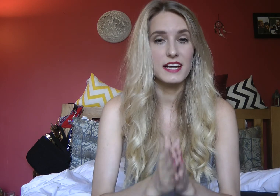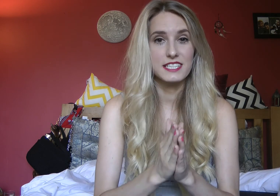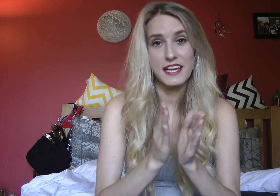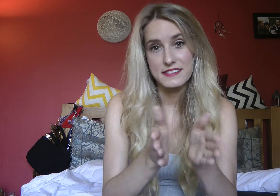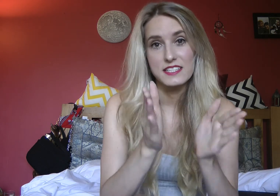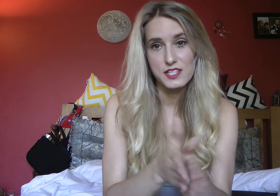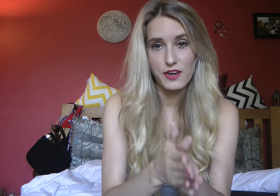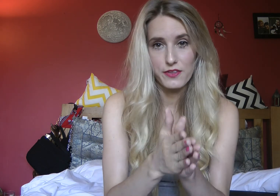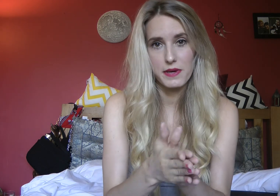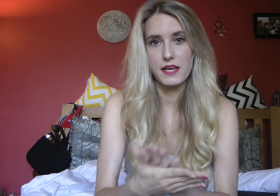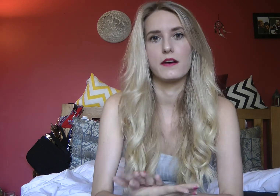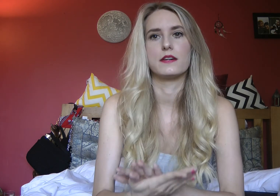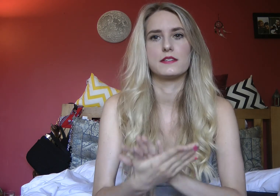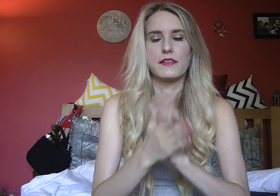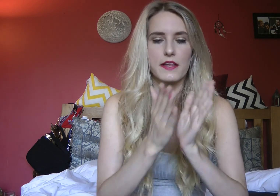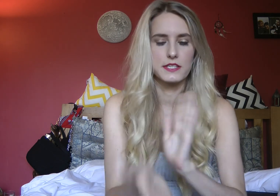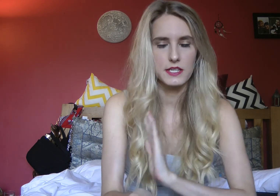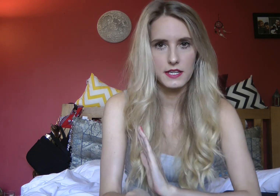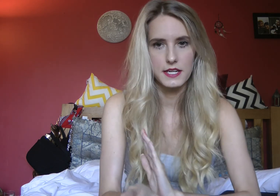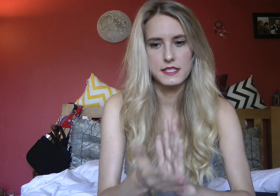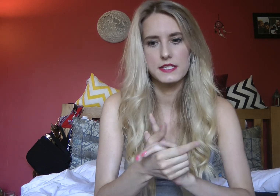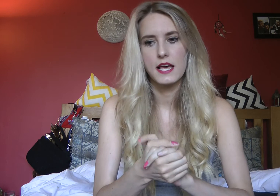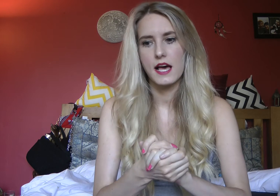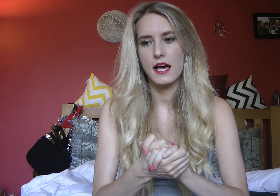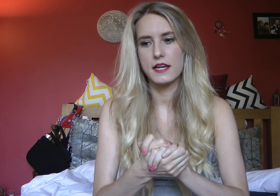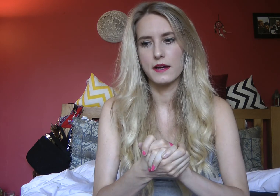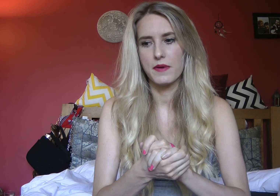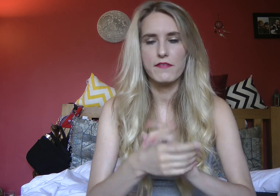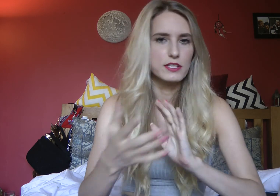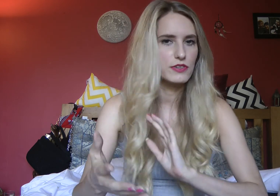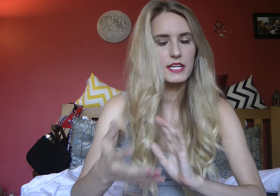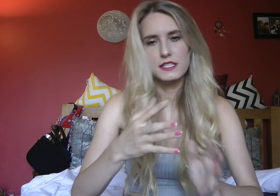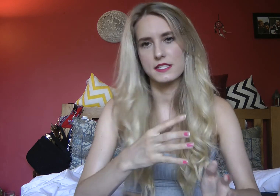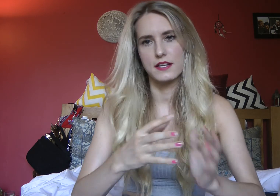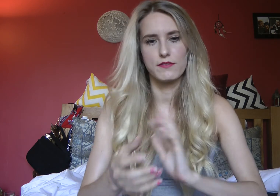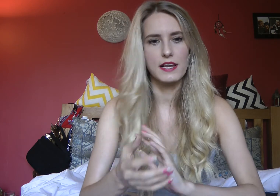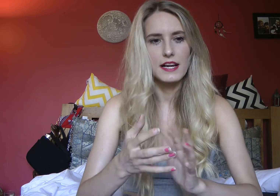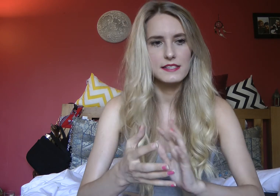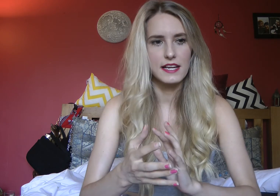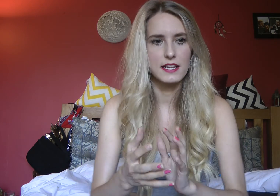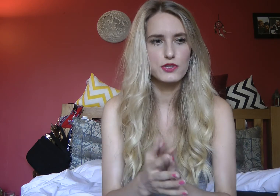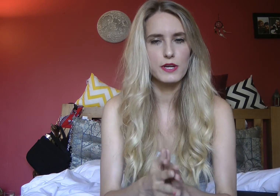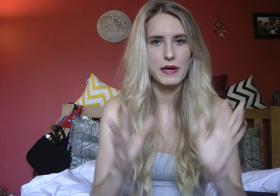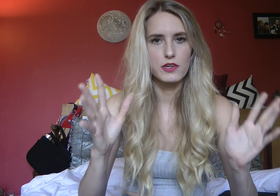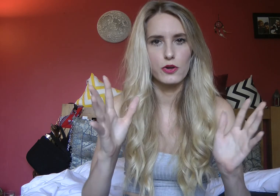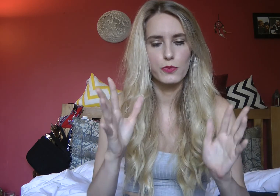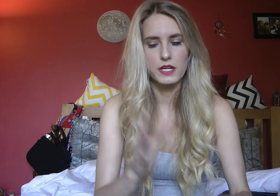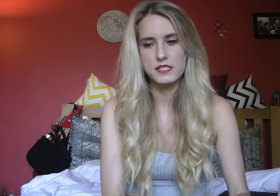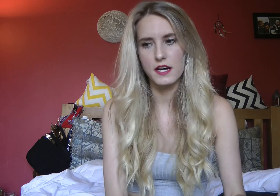actually getting to know the PRs and the other journalists and having drinks and relaxing and talking about non-work stuff